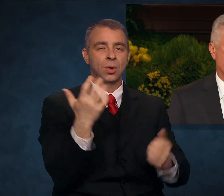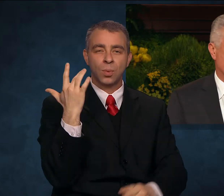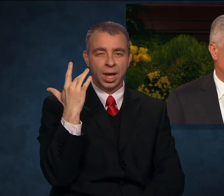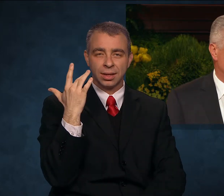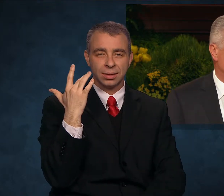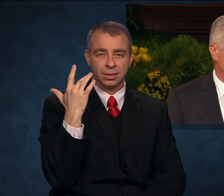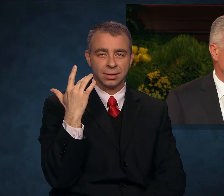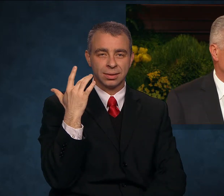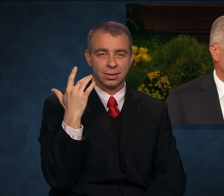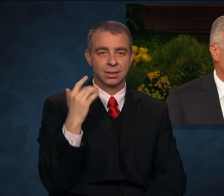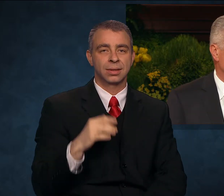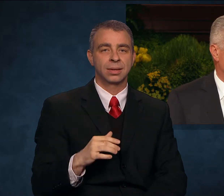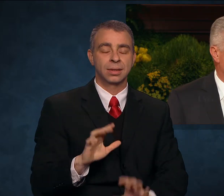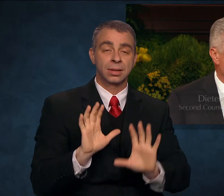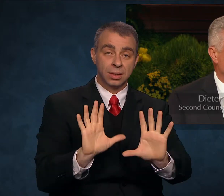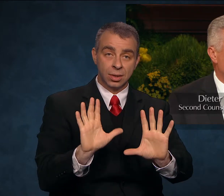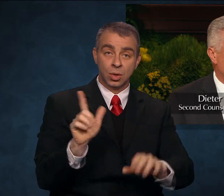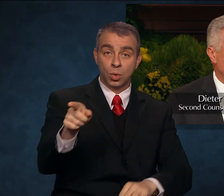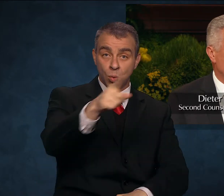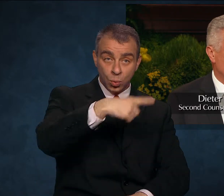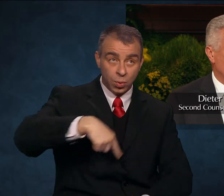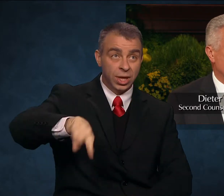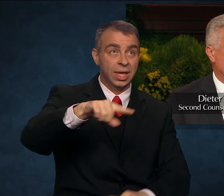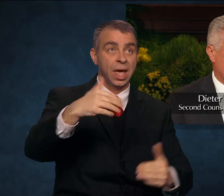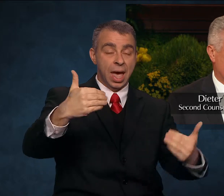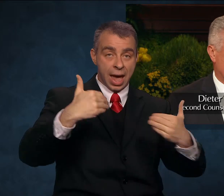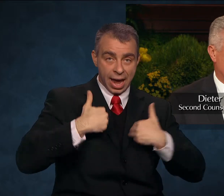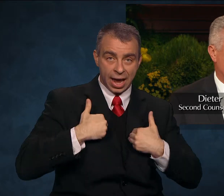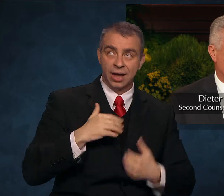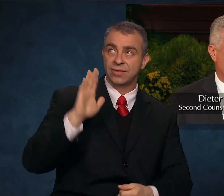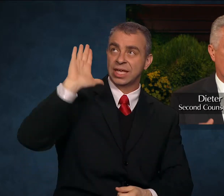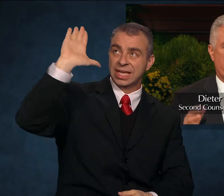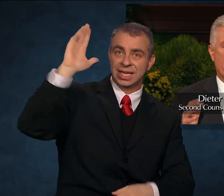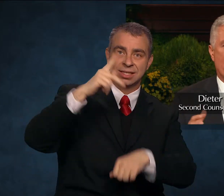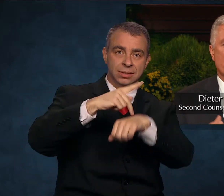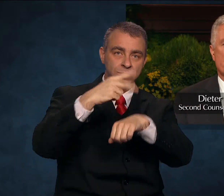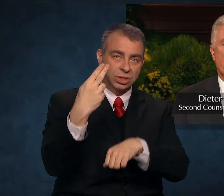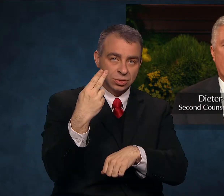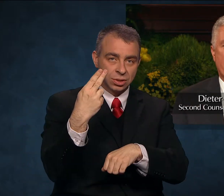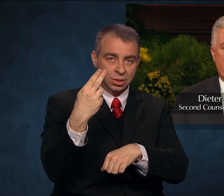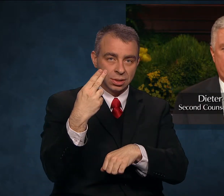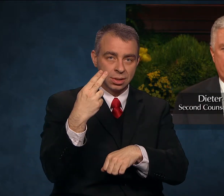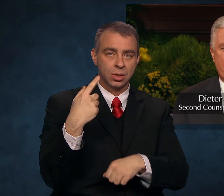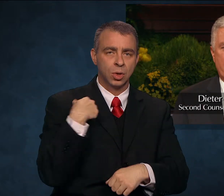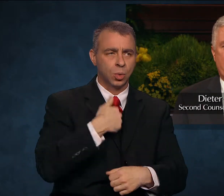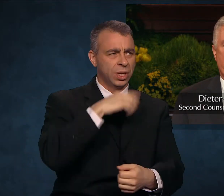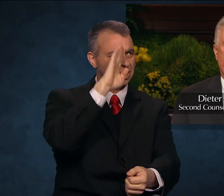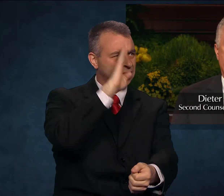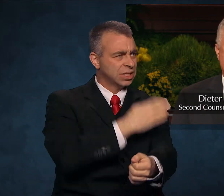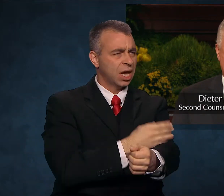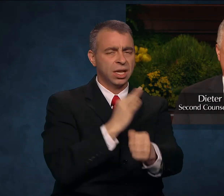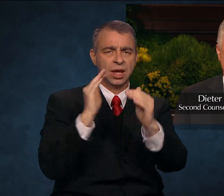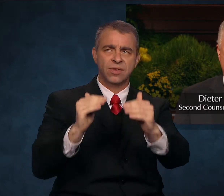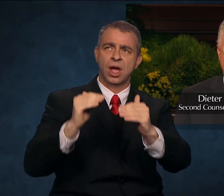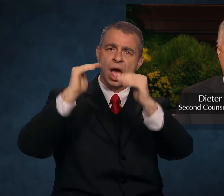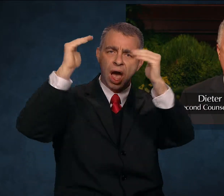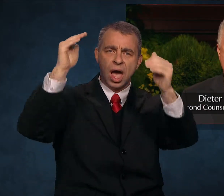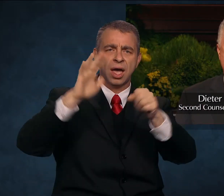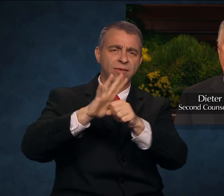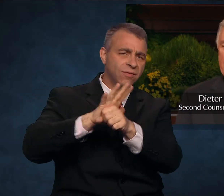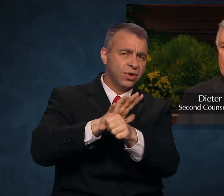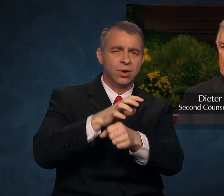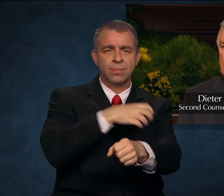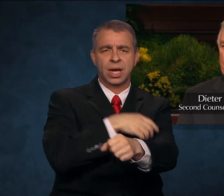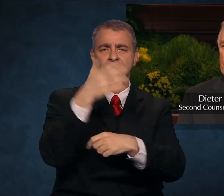God. We are truly sons of the Most High and are endowed with